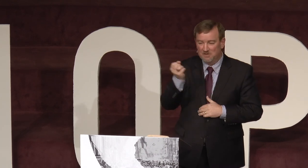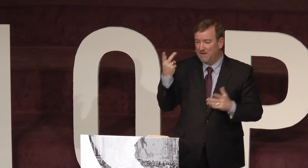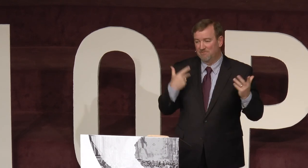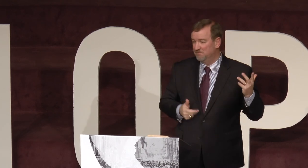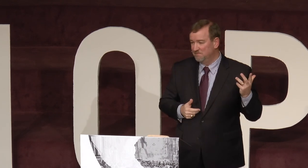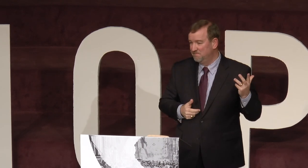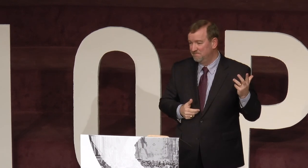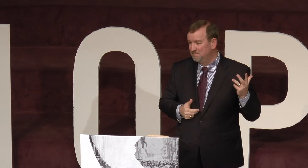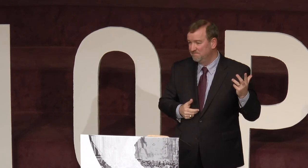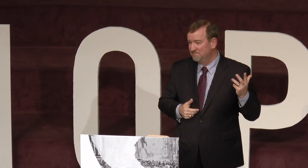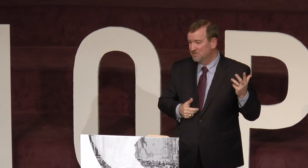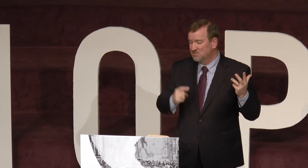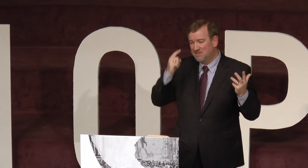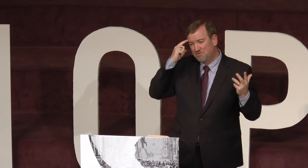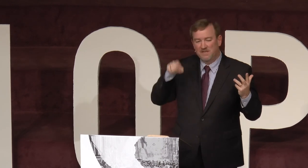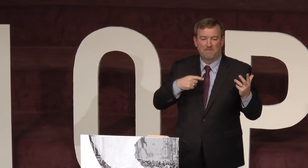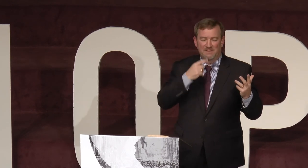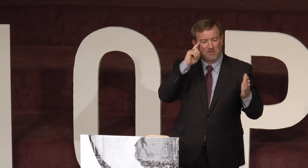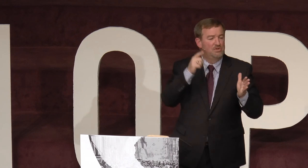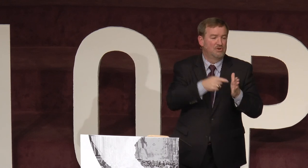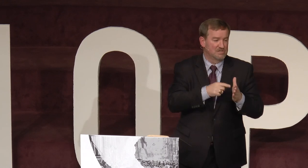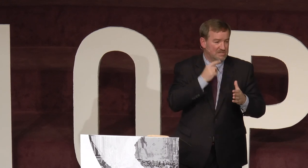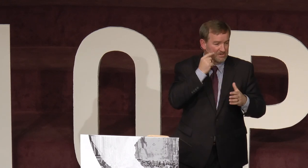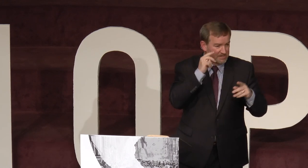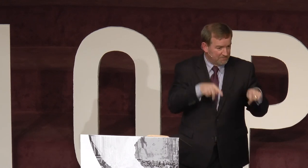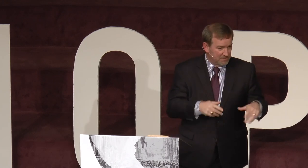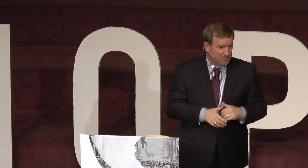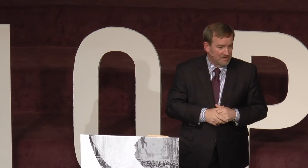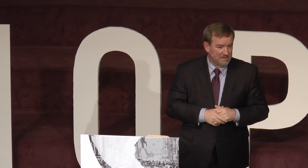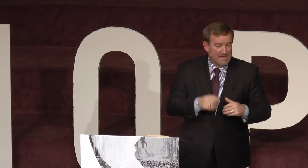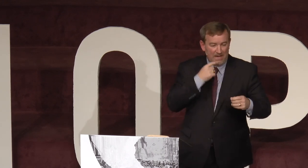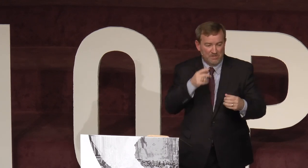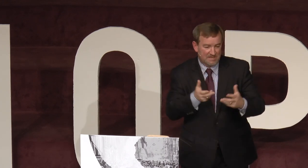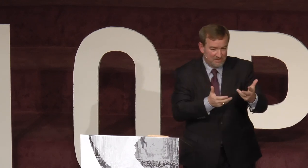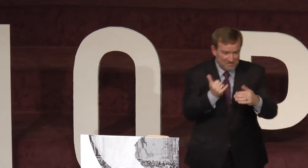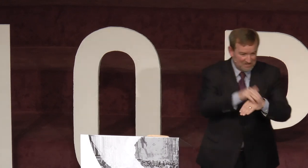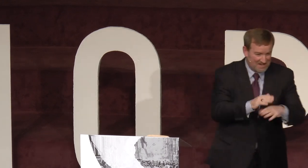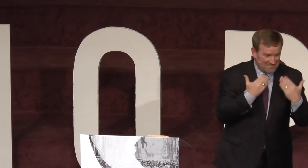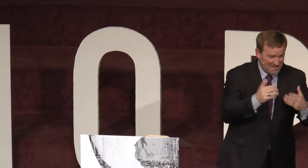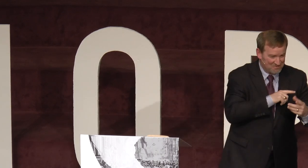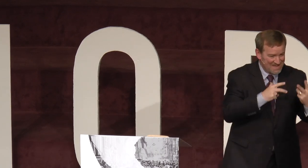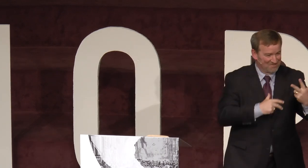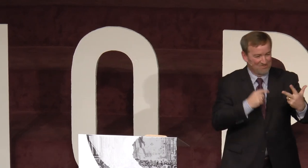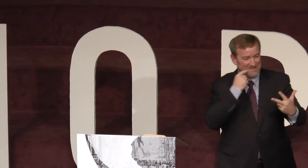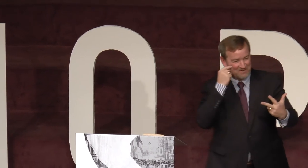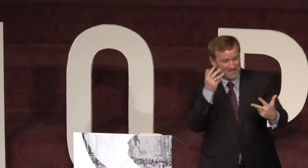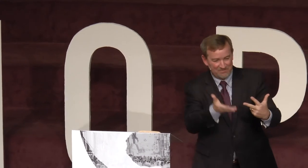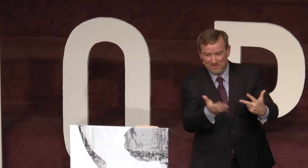hear back from them. Because they don't think about it. They don't notice that there are deaf people here. I want to tell you here tonight, I'm thankful we have three of our deaf that